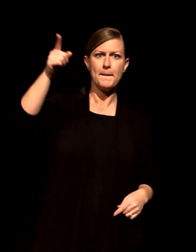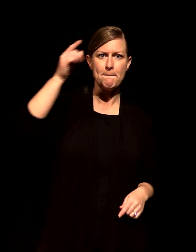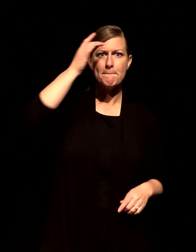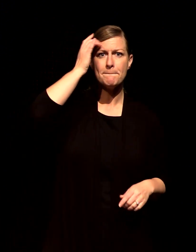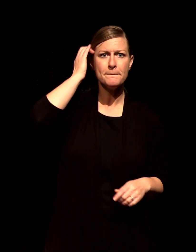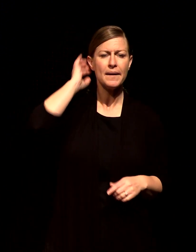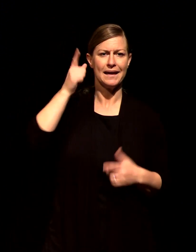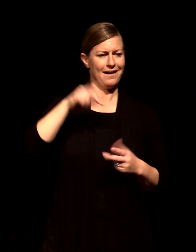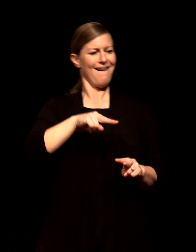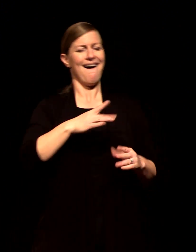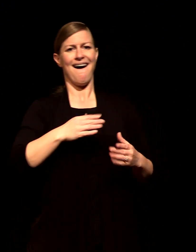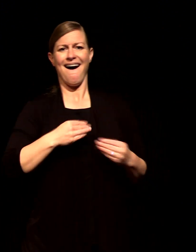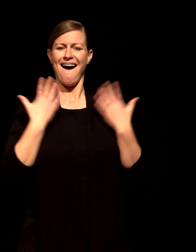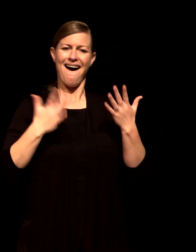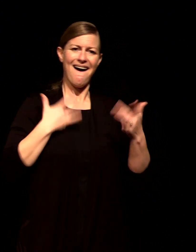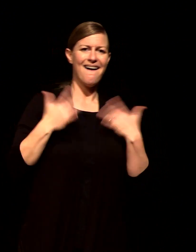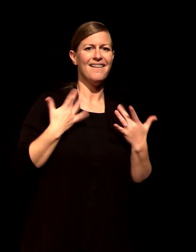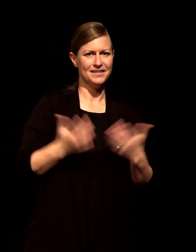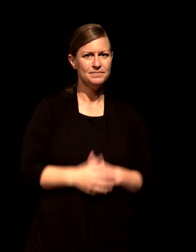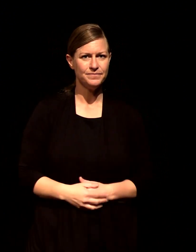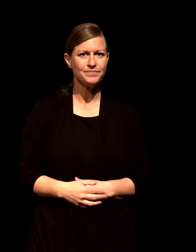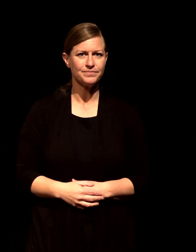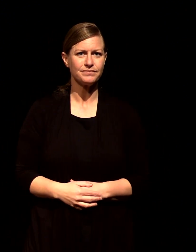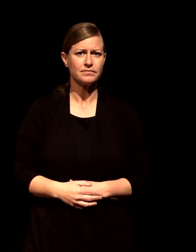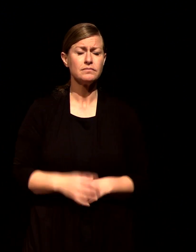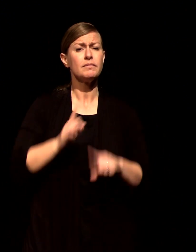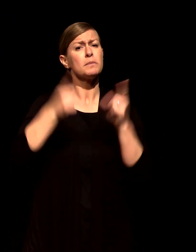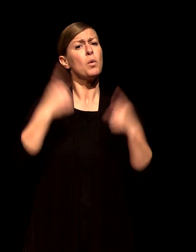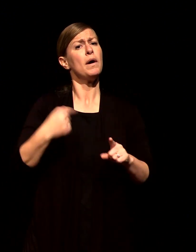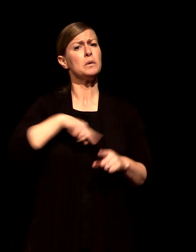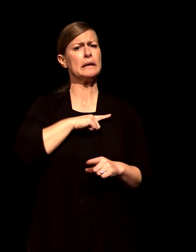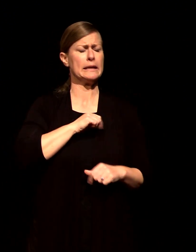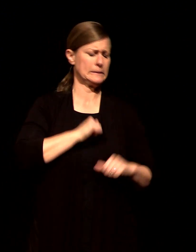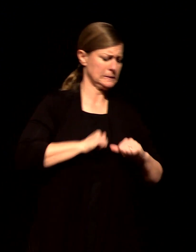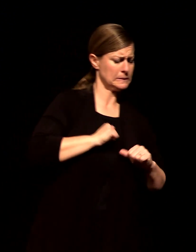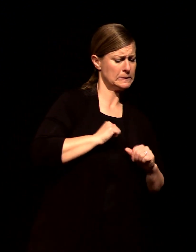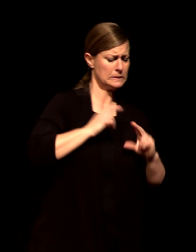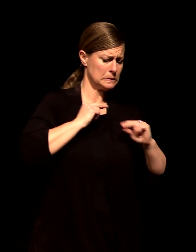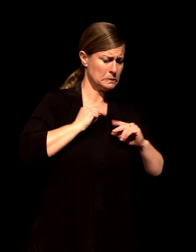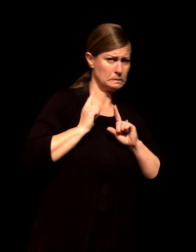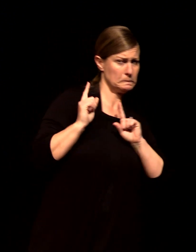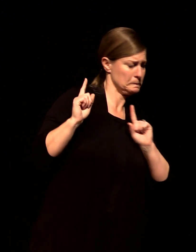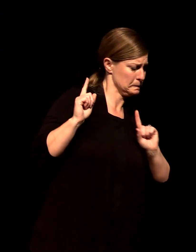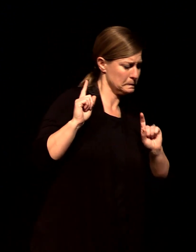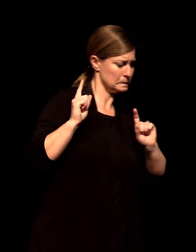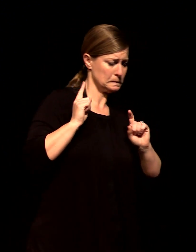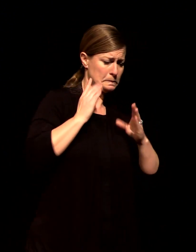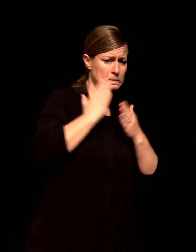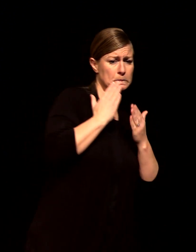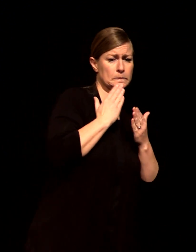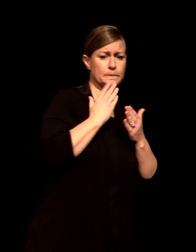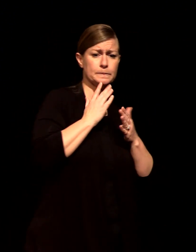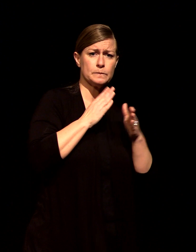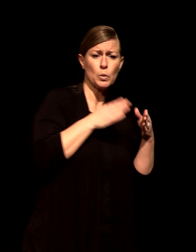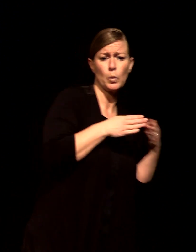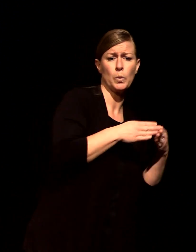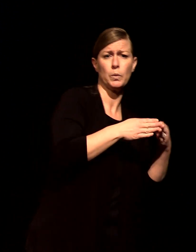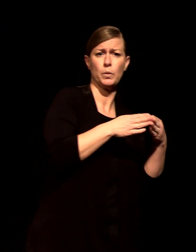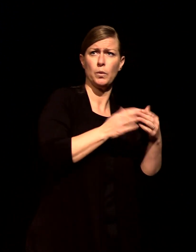family when we hold back and when we refuse to come and when we lurk in the shadows kind of fearful kind of failing we miss out not